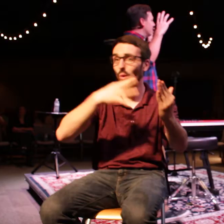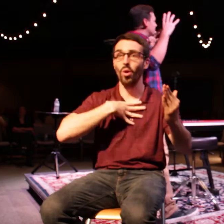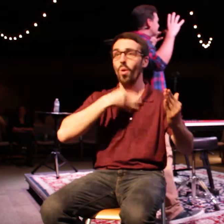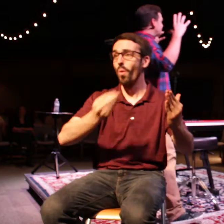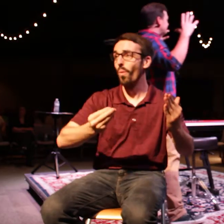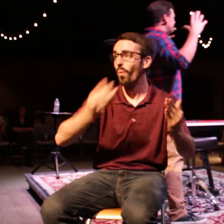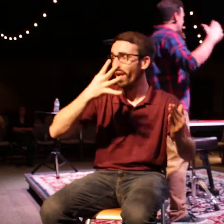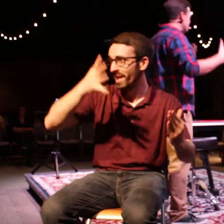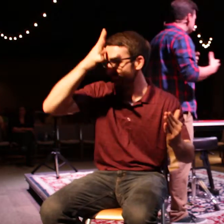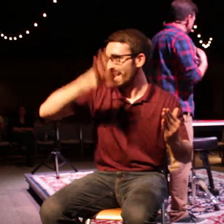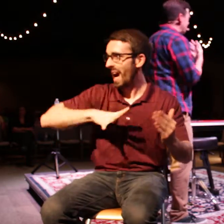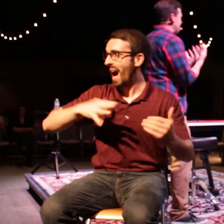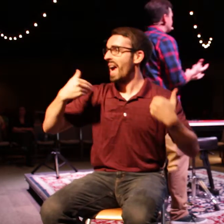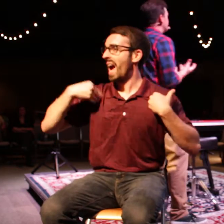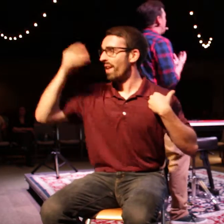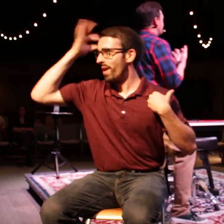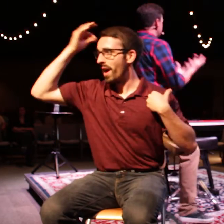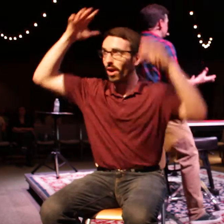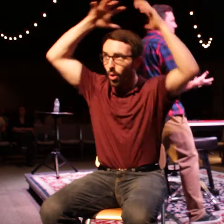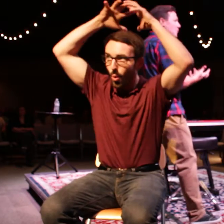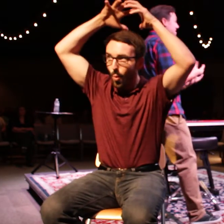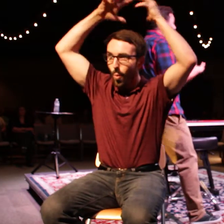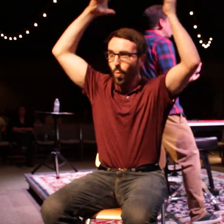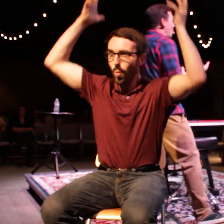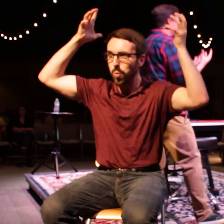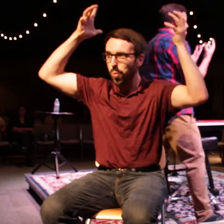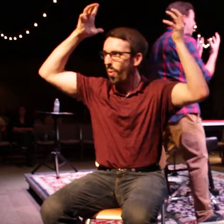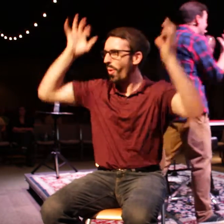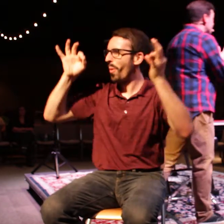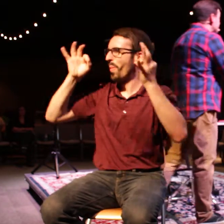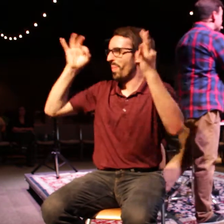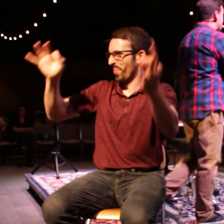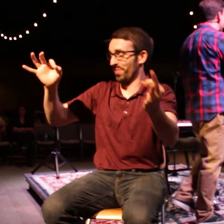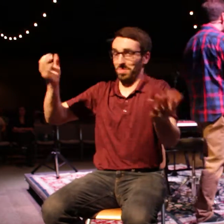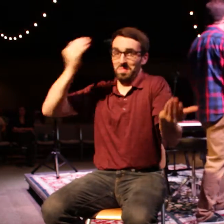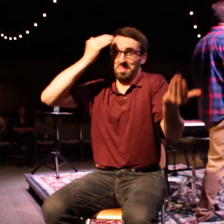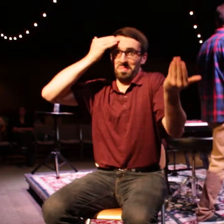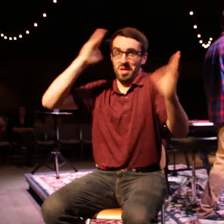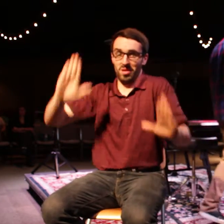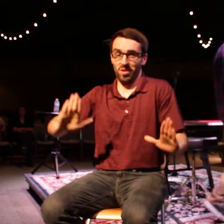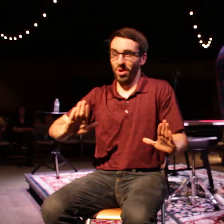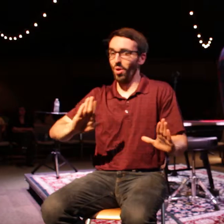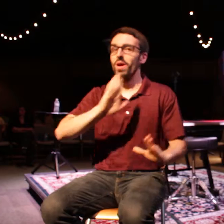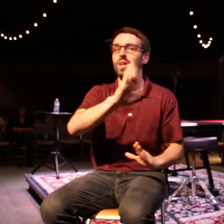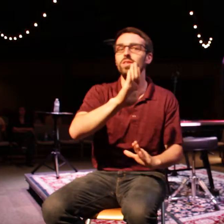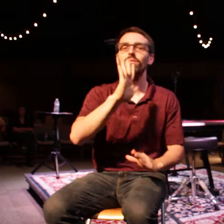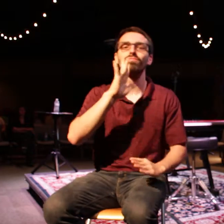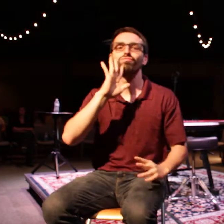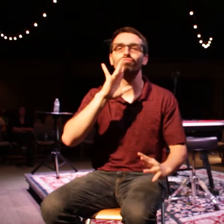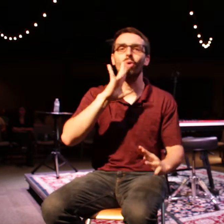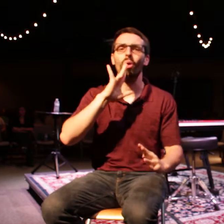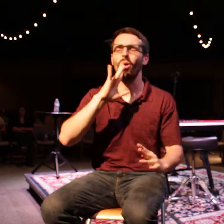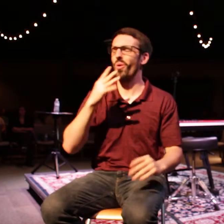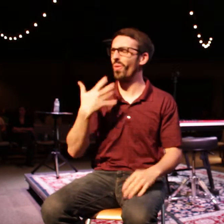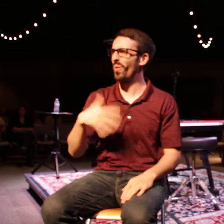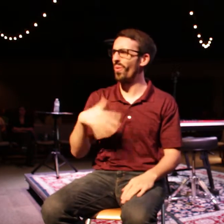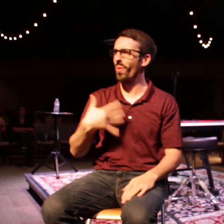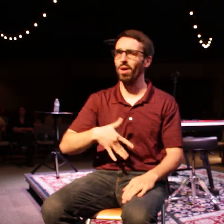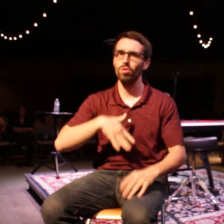if it was something about the softness of his voice. I don't know what it was, but I was just mesmerized. To make it even better, Bob Ross actually